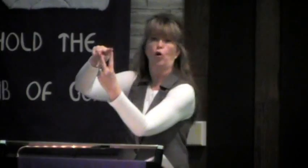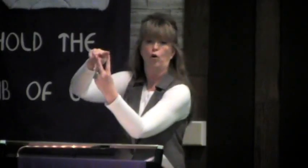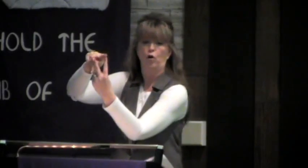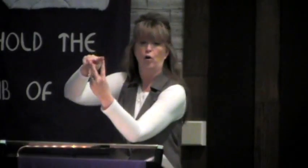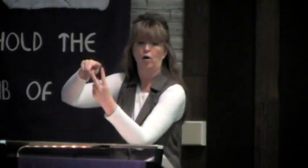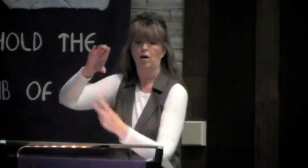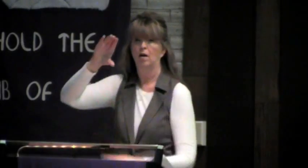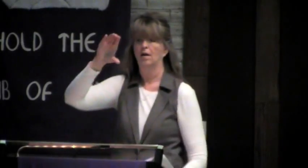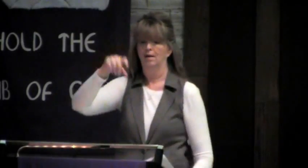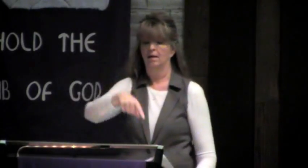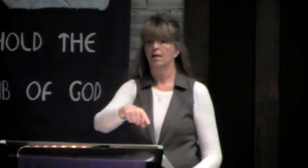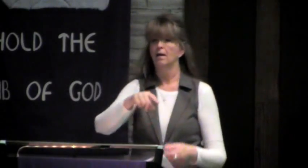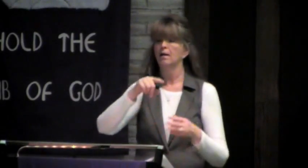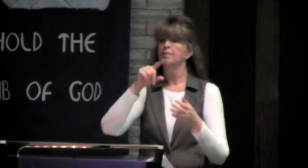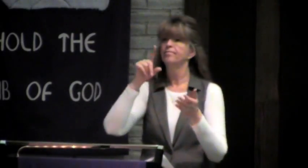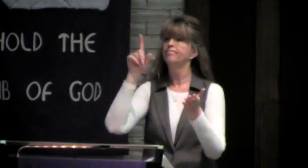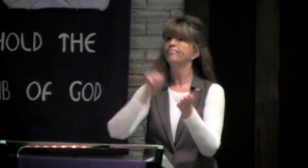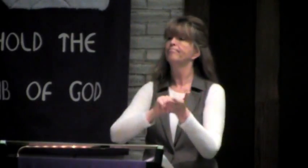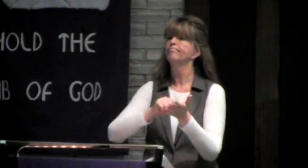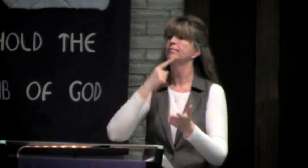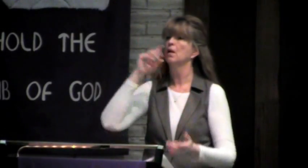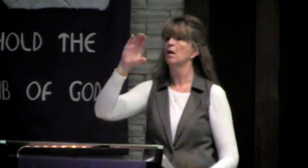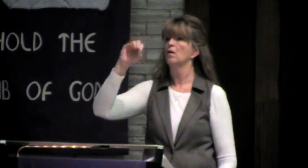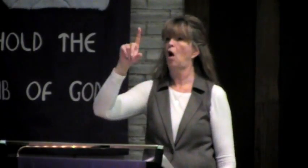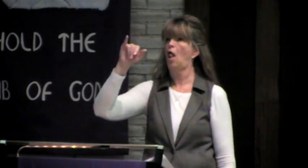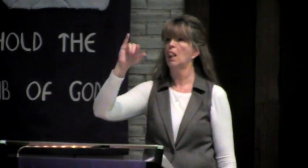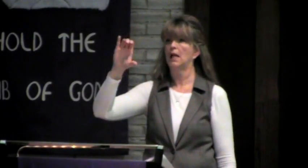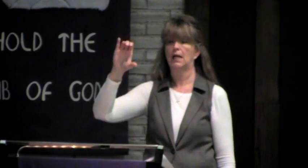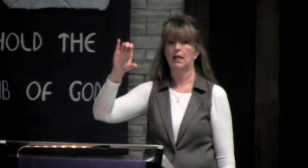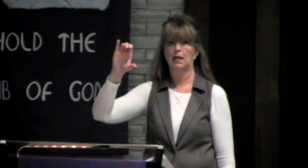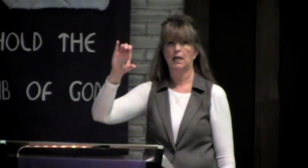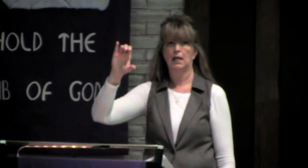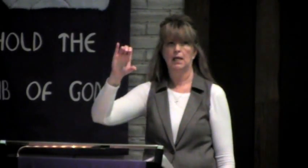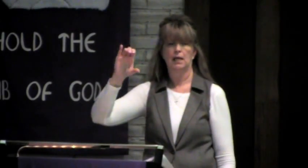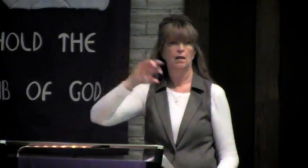He had either colic,